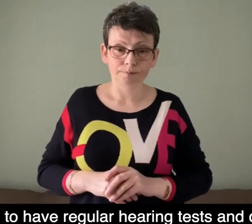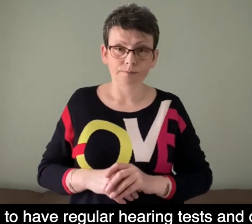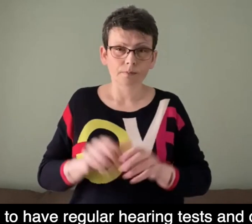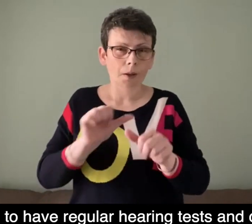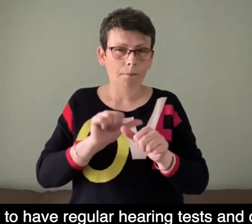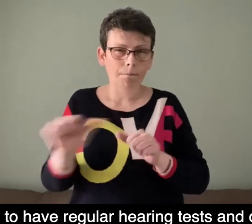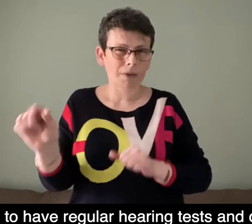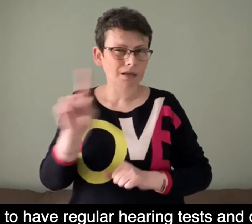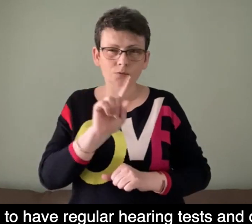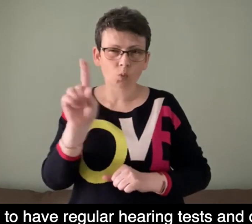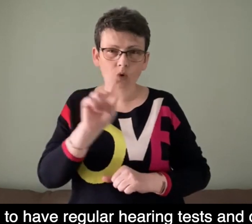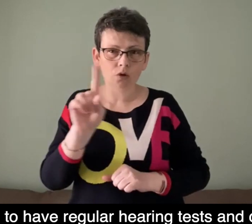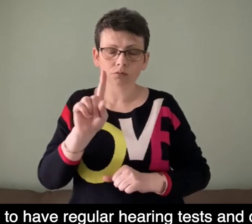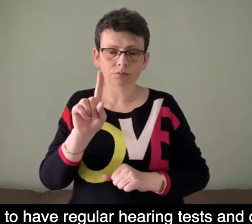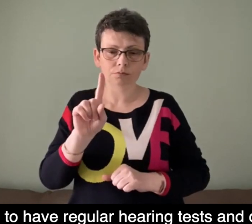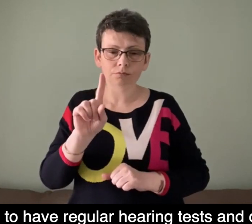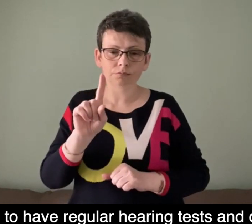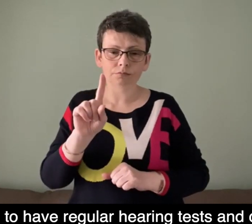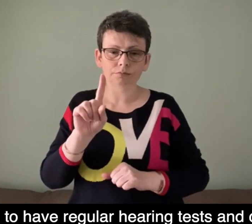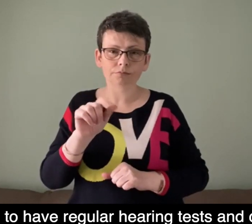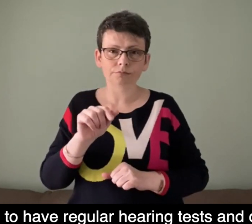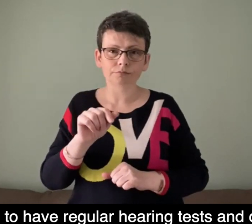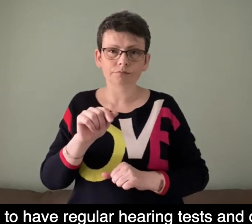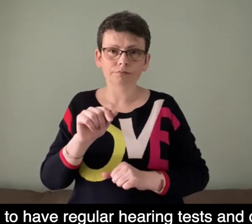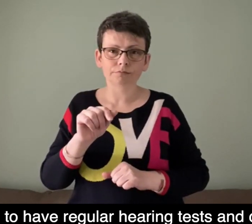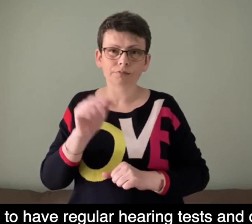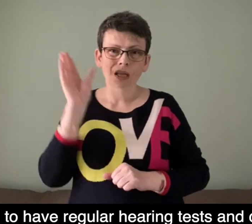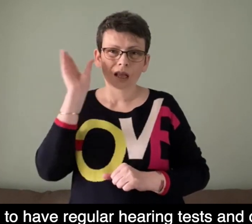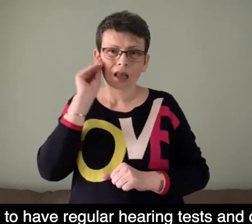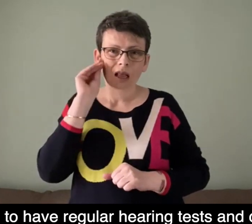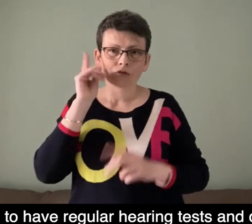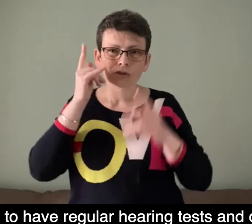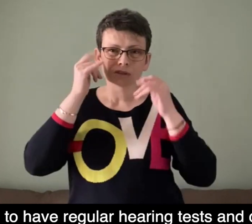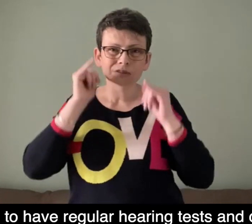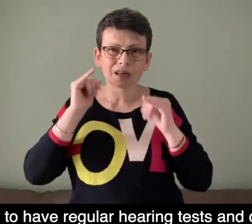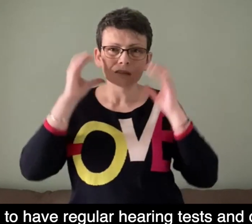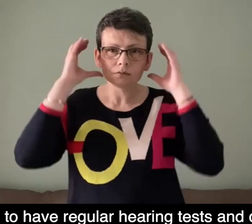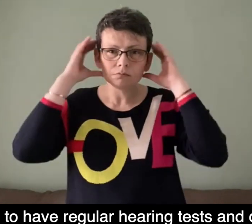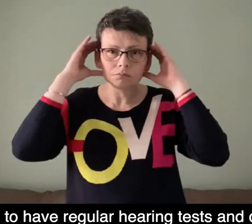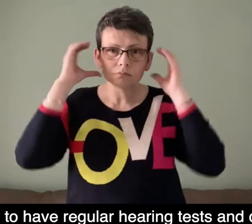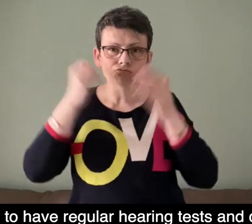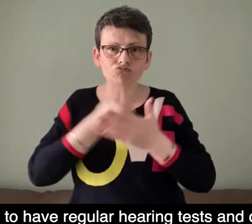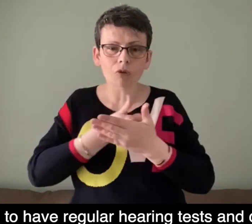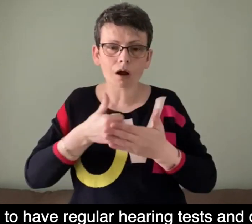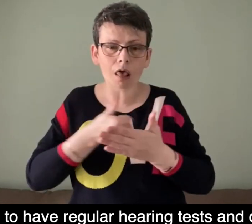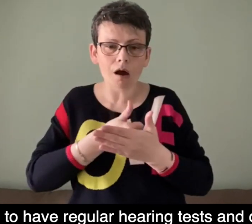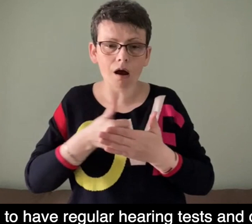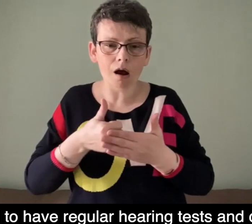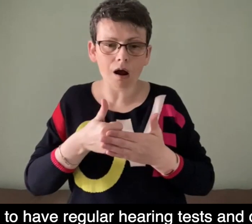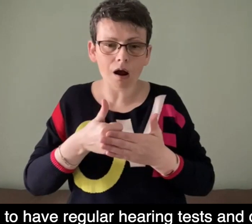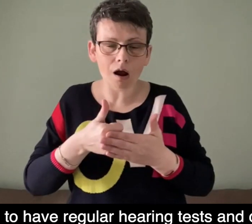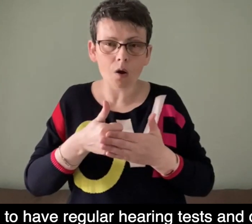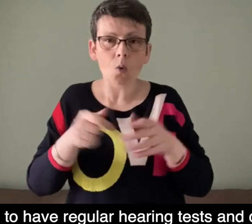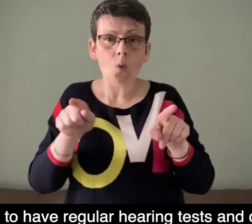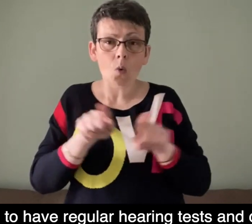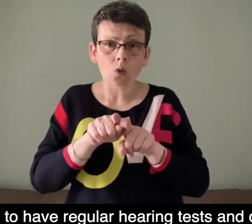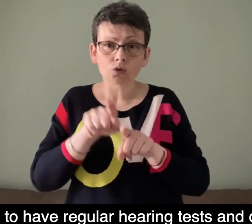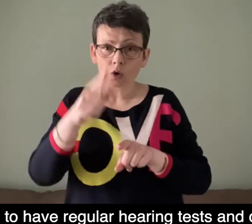It's good to have regular hearing tests and conversations with audiologists on how to prevent further